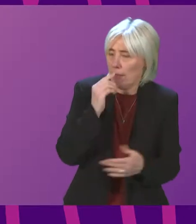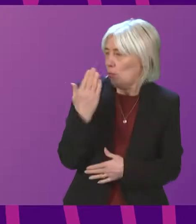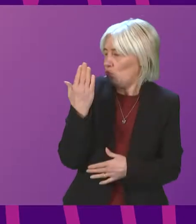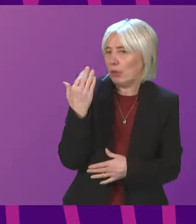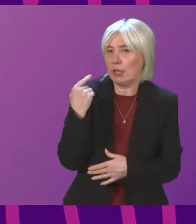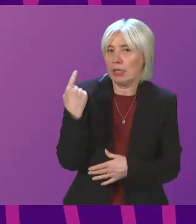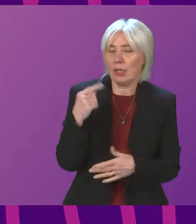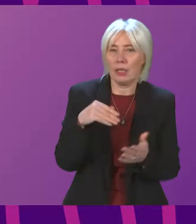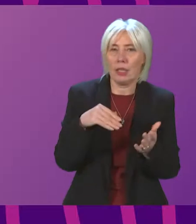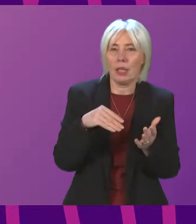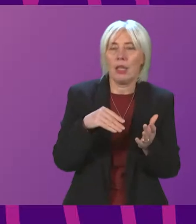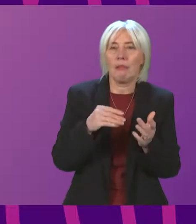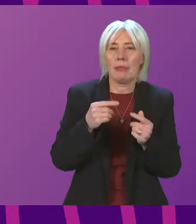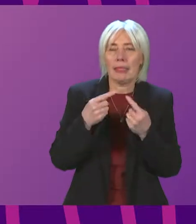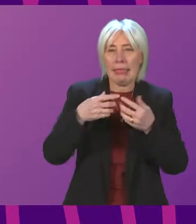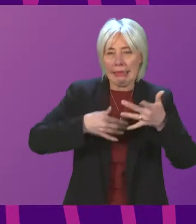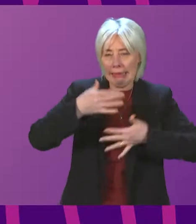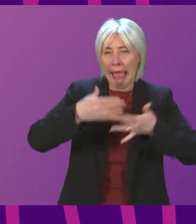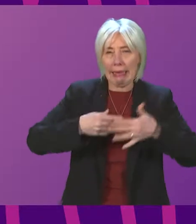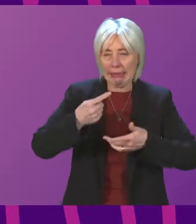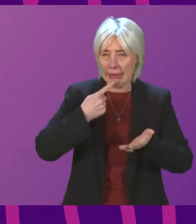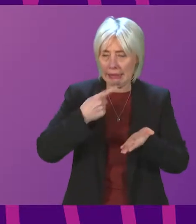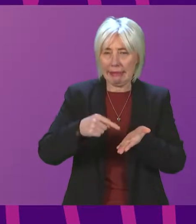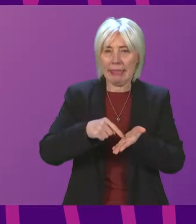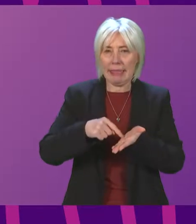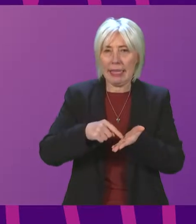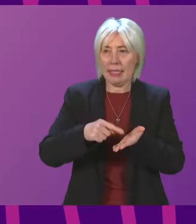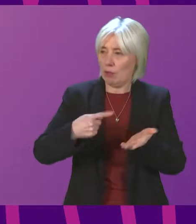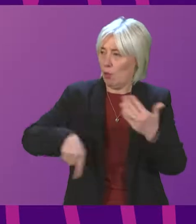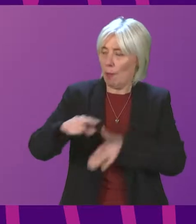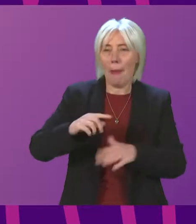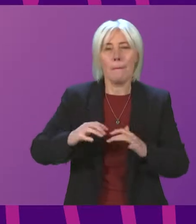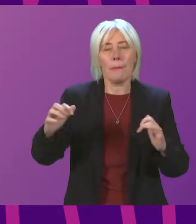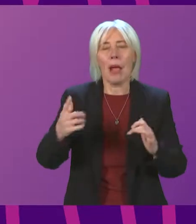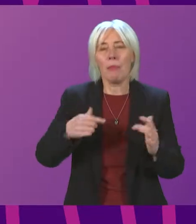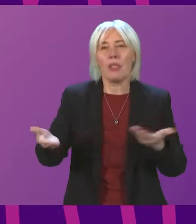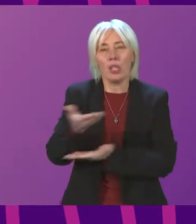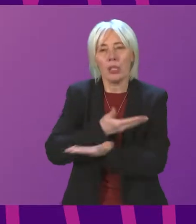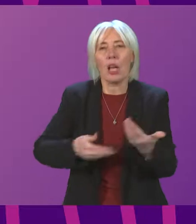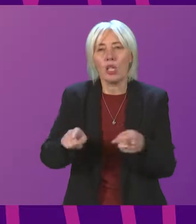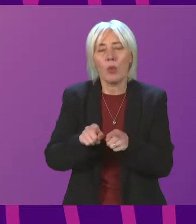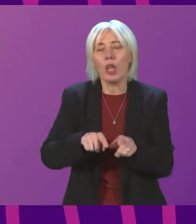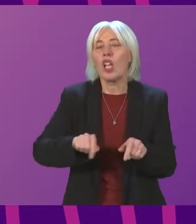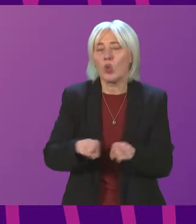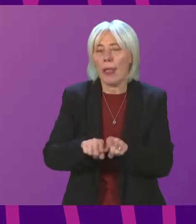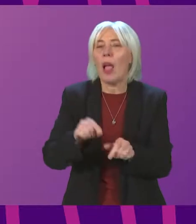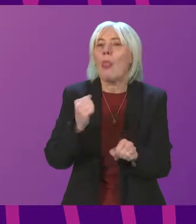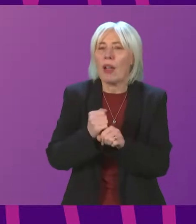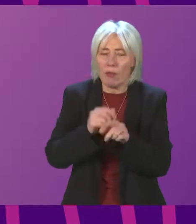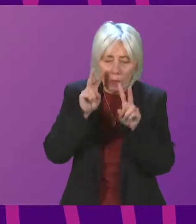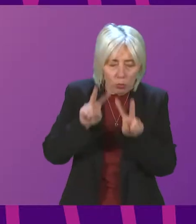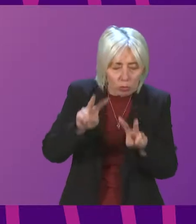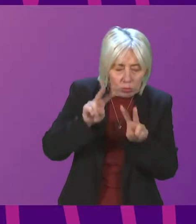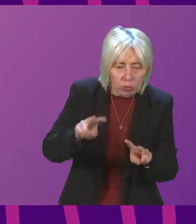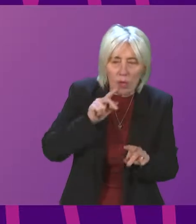ASIL stats which have came out which have been discussed in parliament already and of course government will keep a very close eye on that as we continue